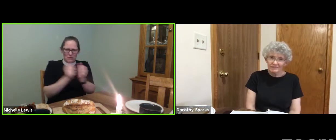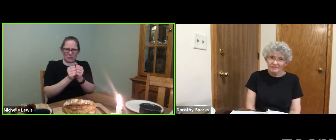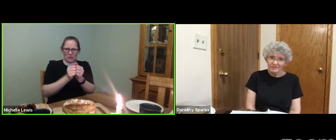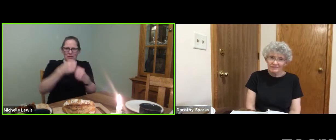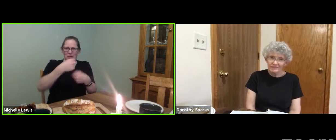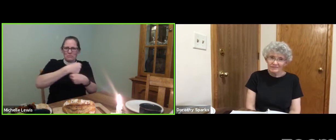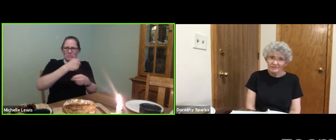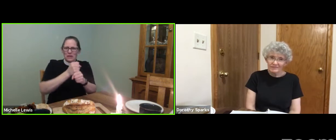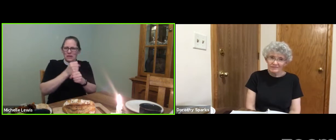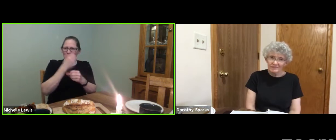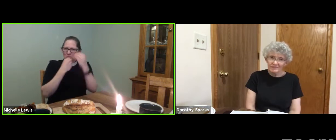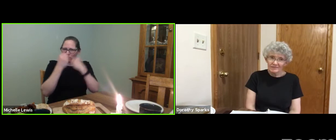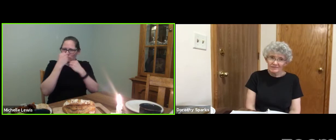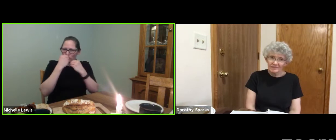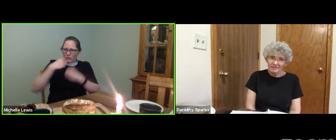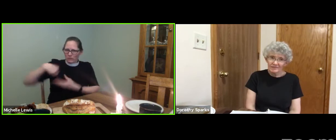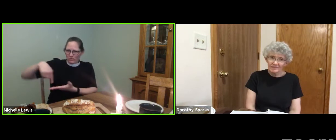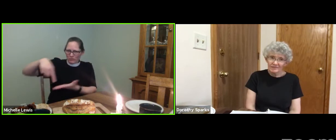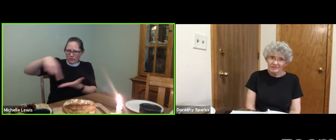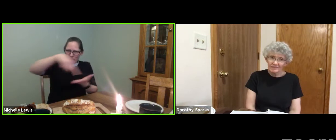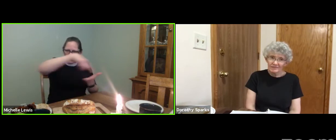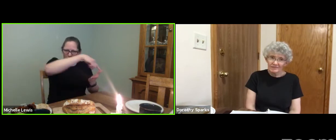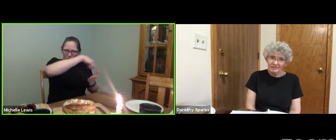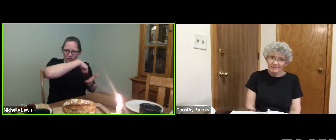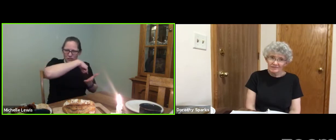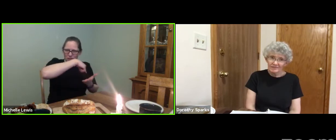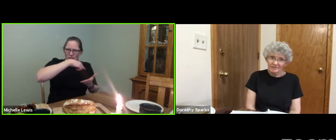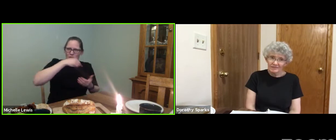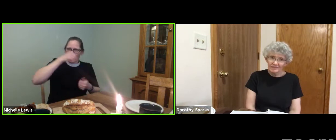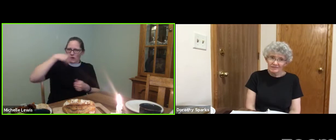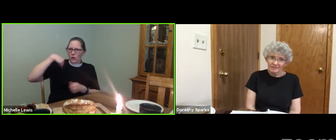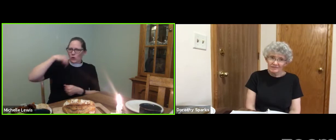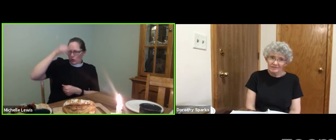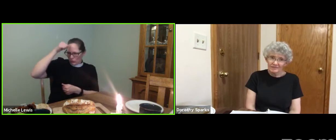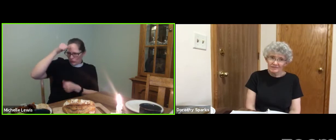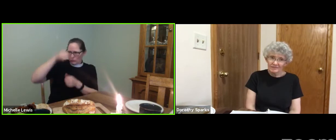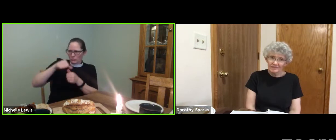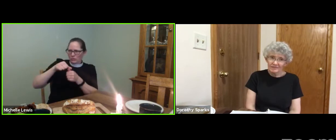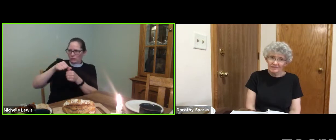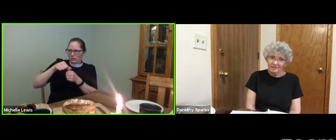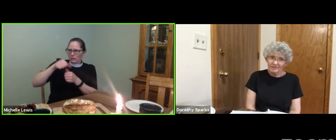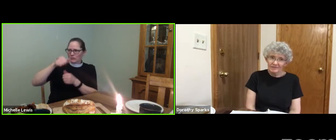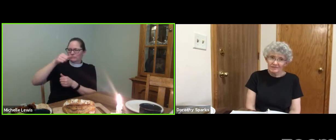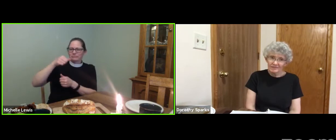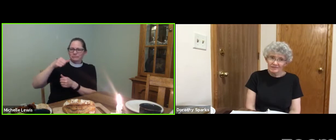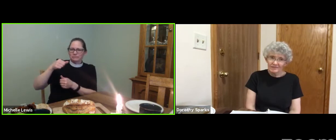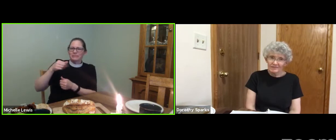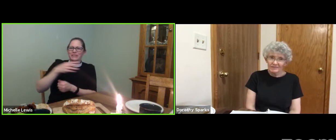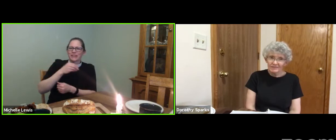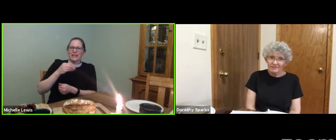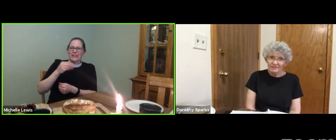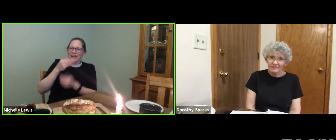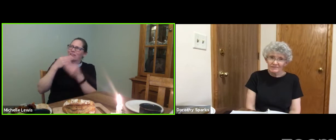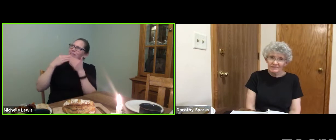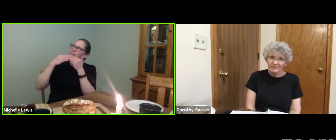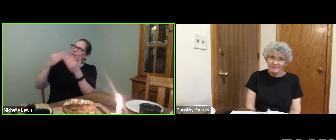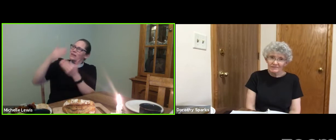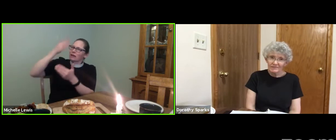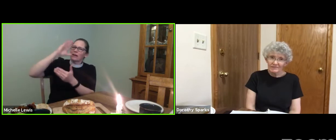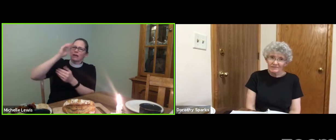so many people involved in making the food that we eat. As we eat, we remember and give thanks